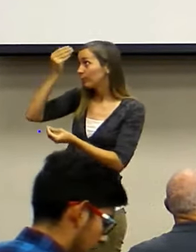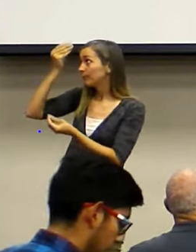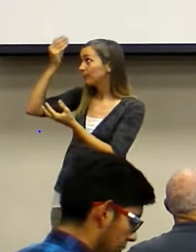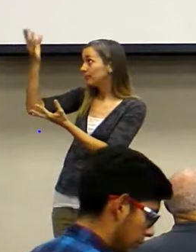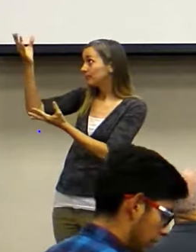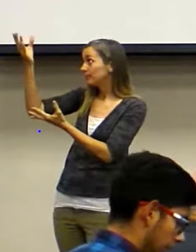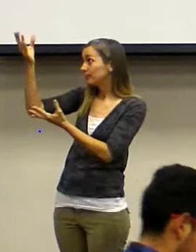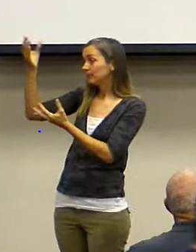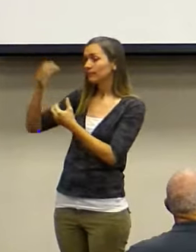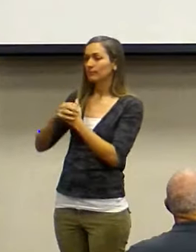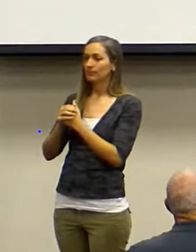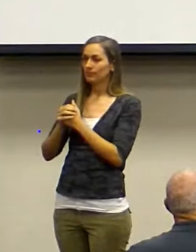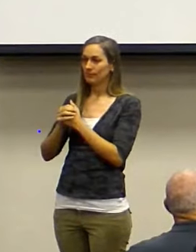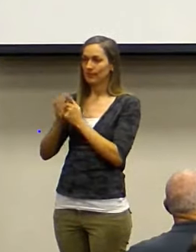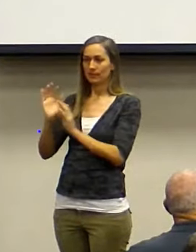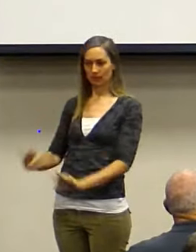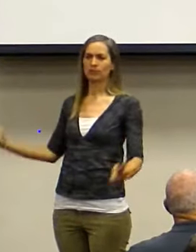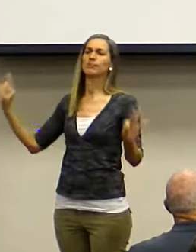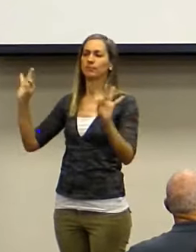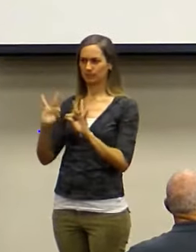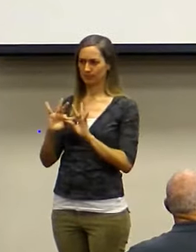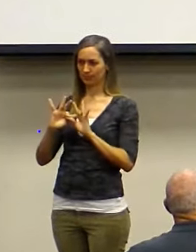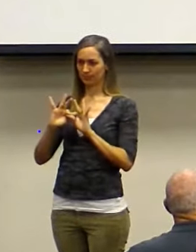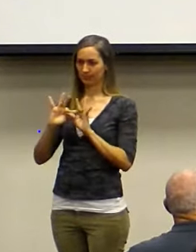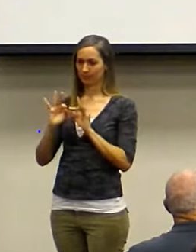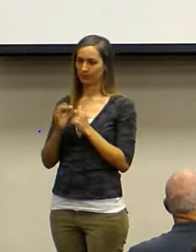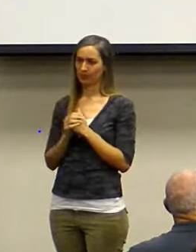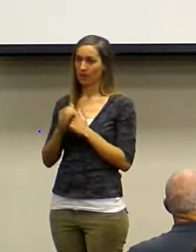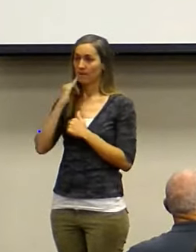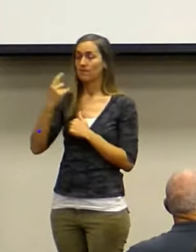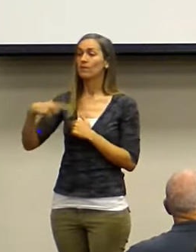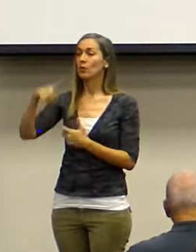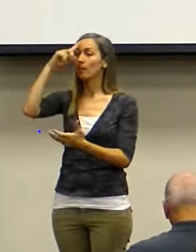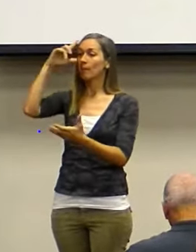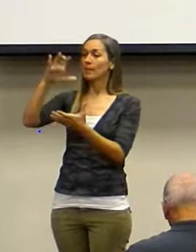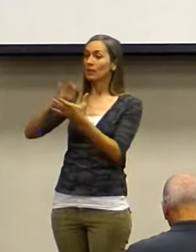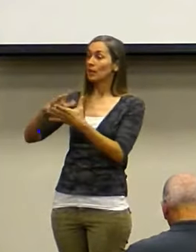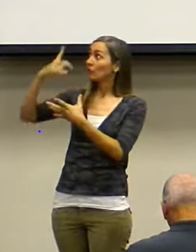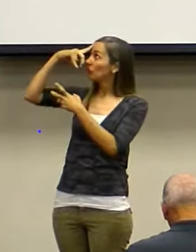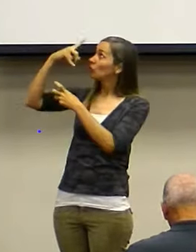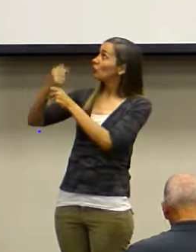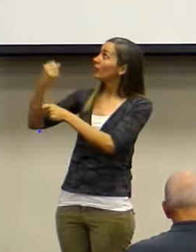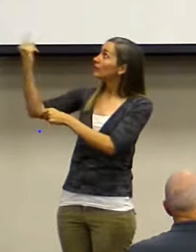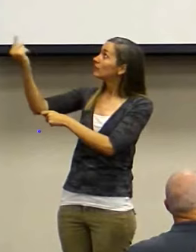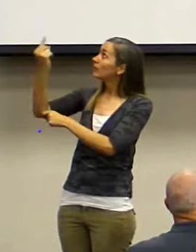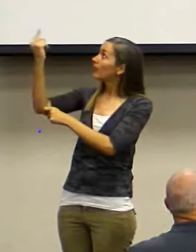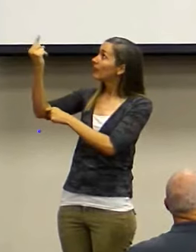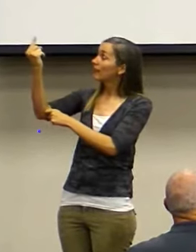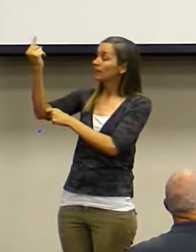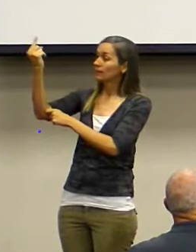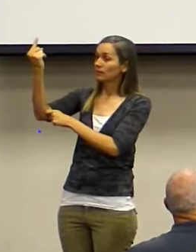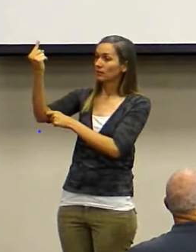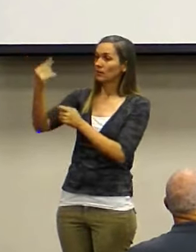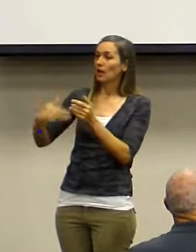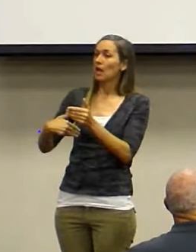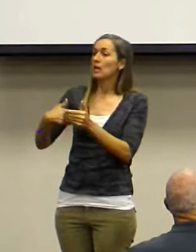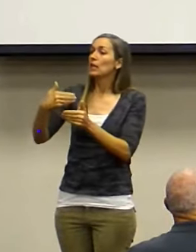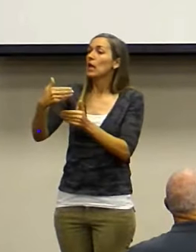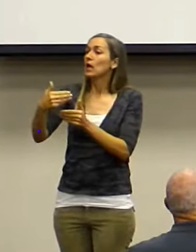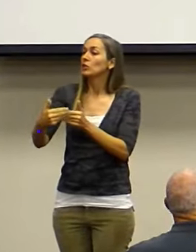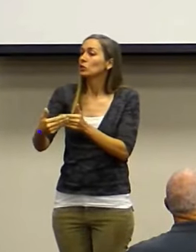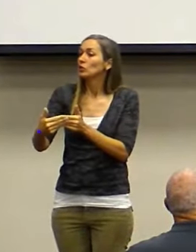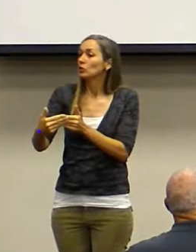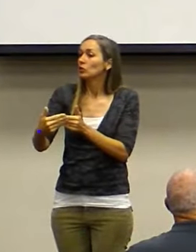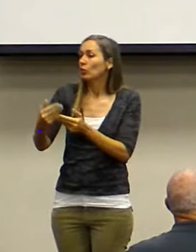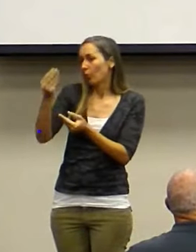Obedience is important. If you believe and trust in something, your next step is your obedience